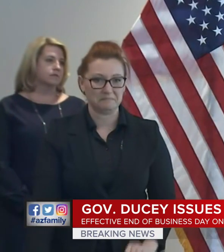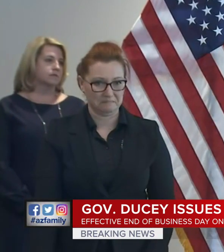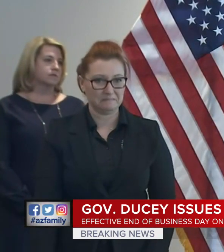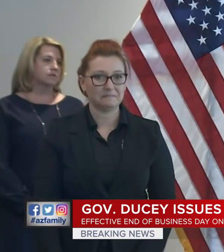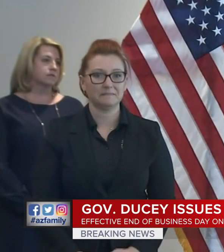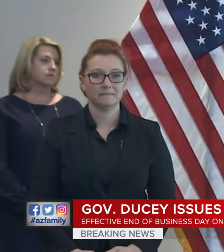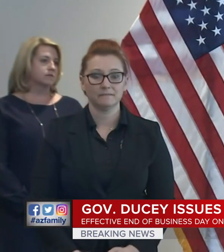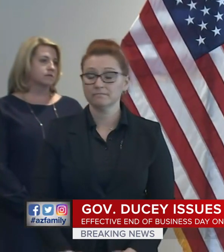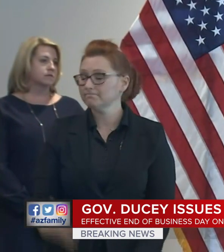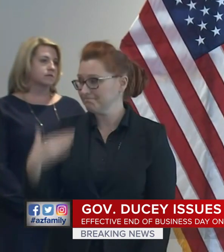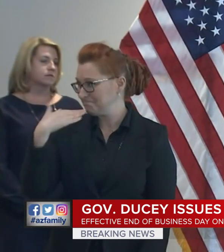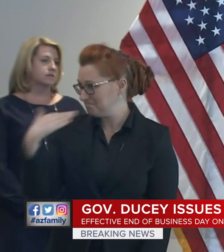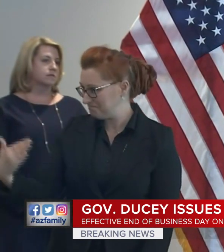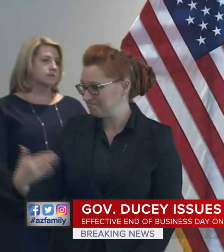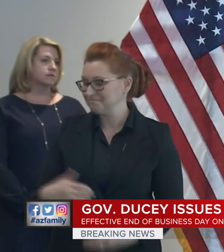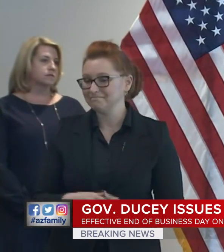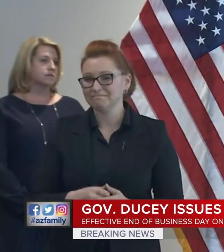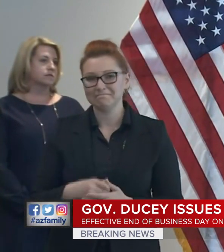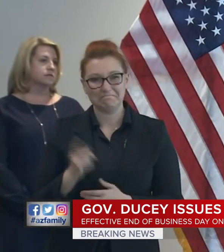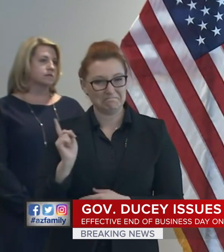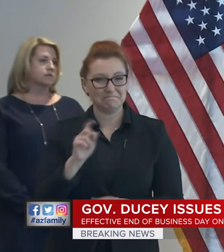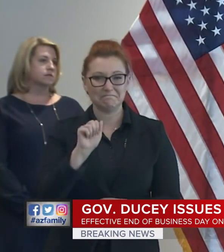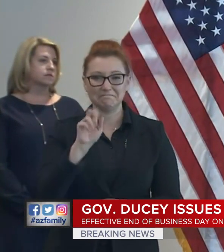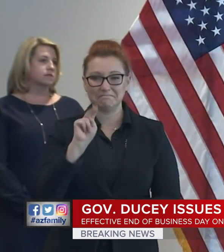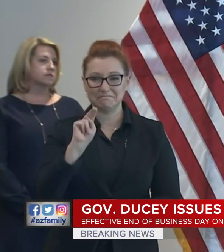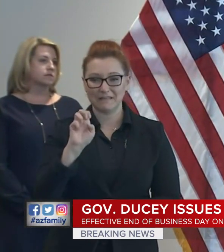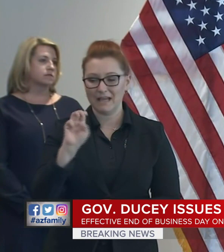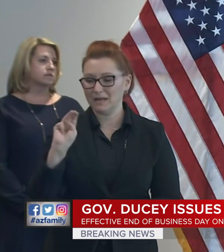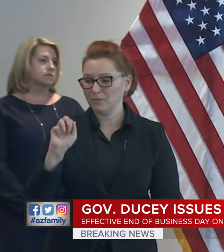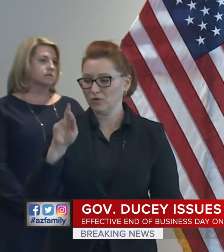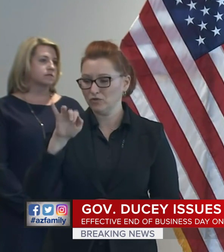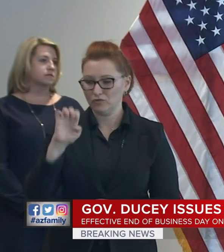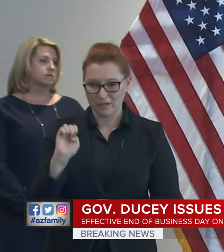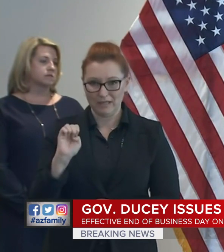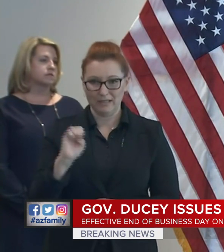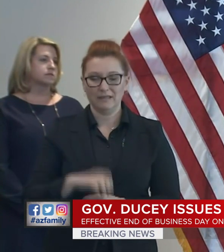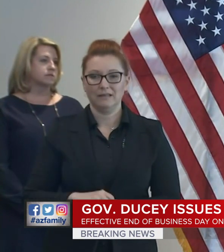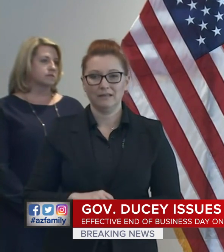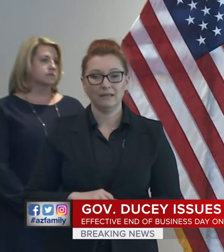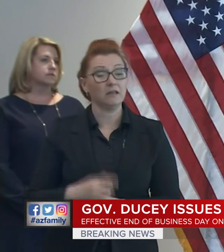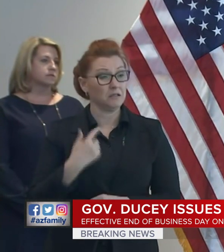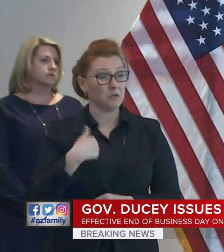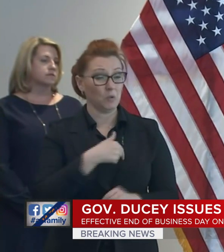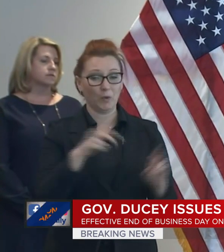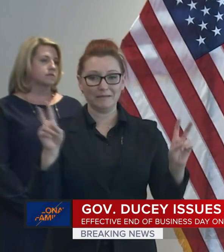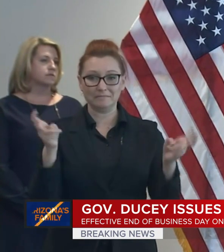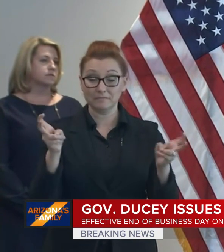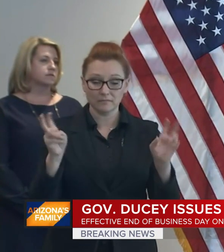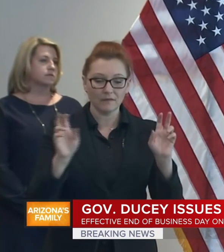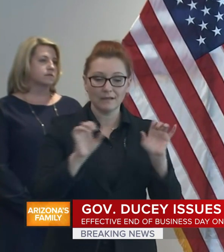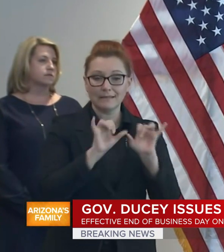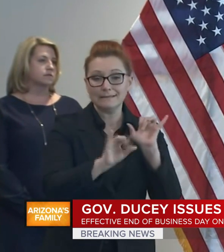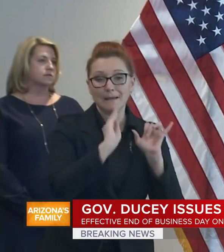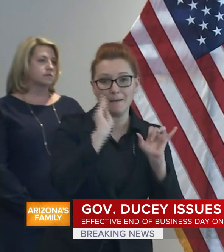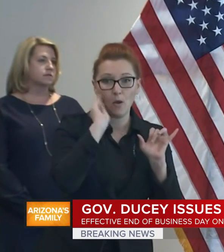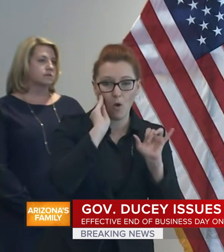Thank you, Anne-Marie. I really appreciate that. I think we say stay home, stay healthy, and stay connected.